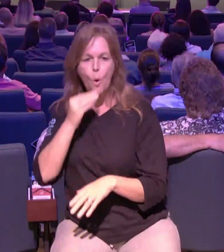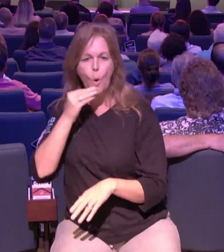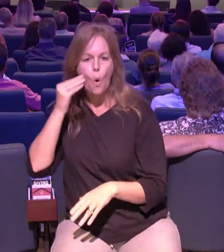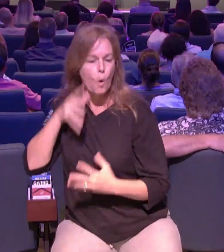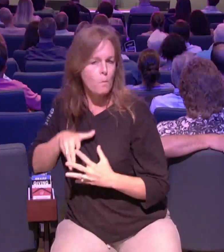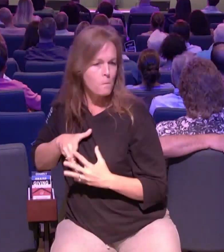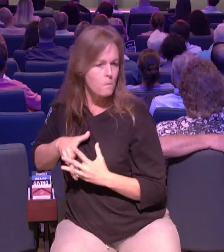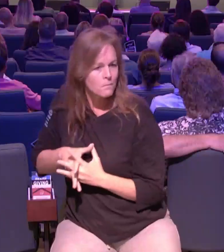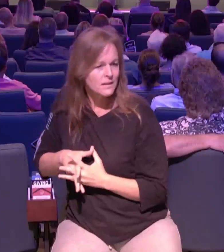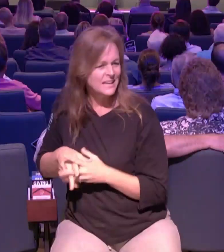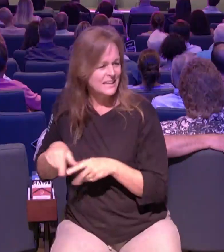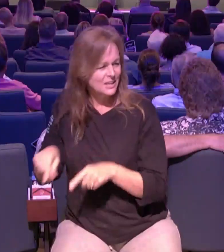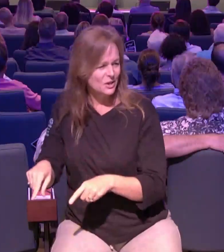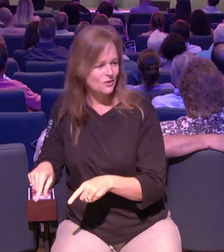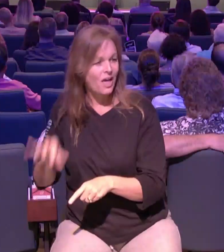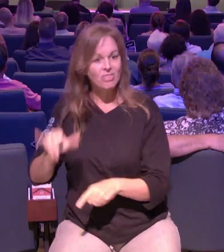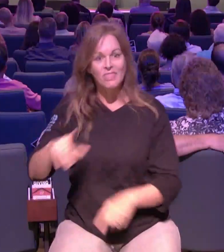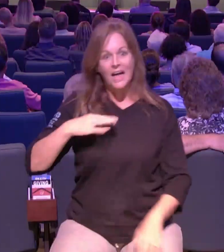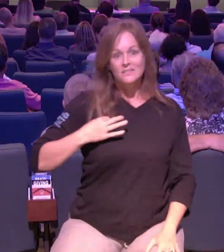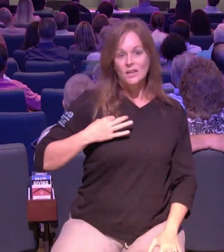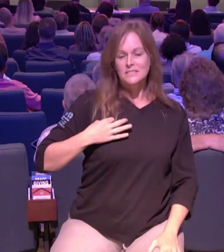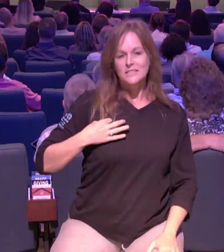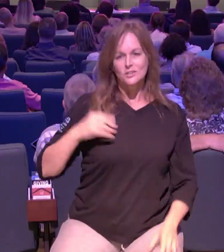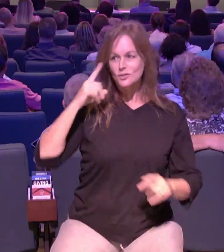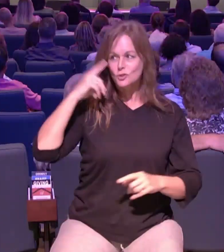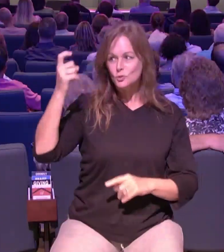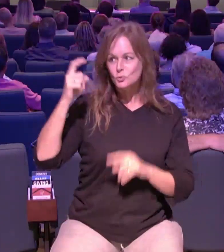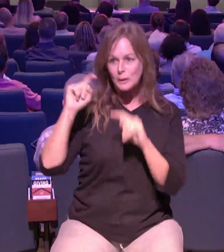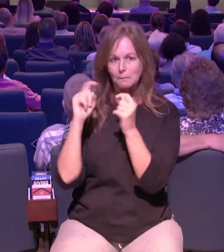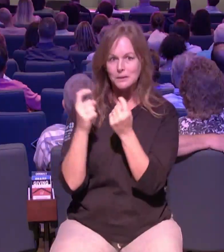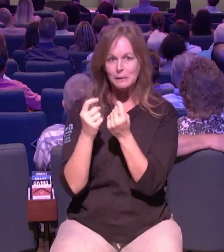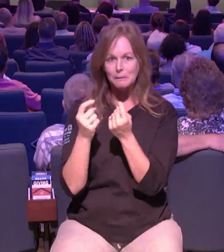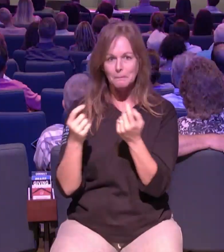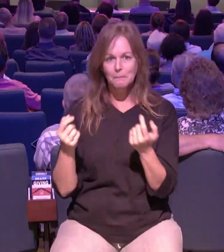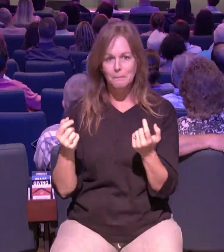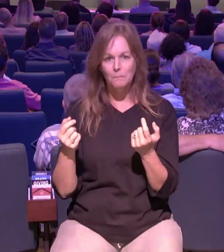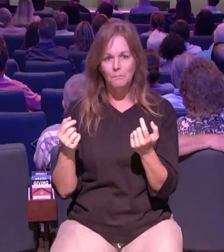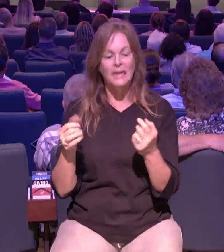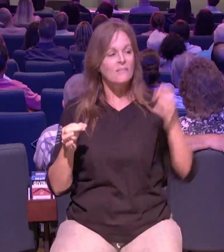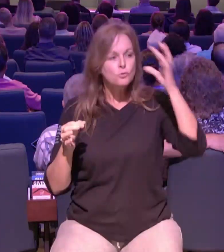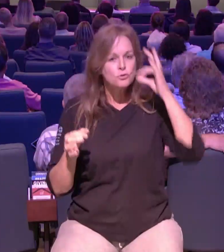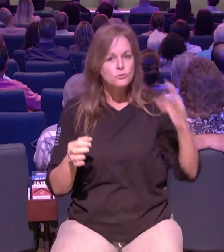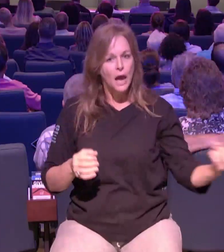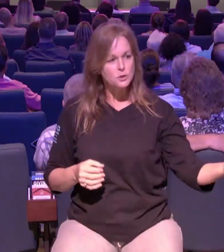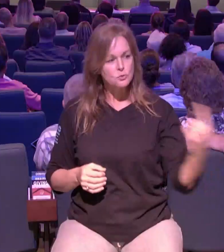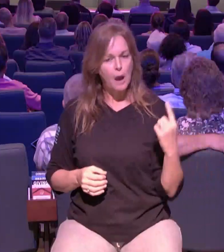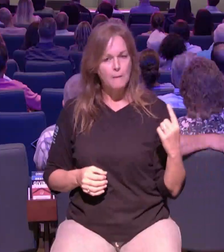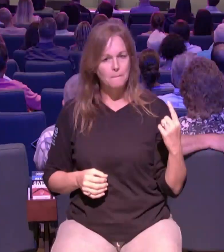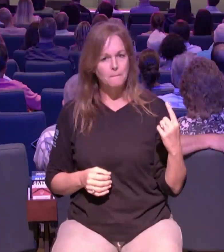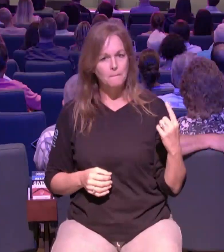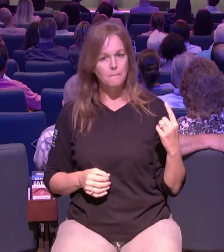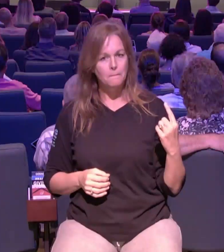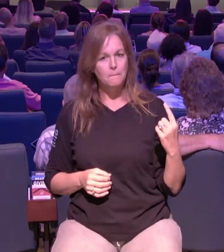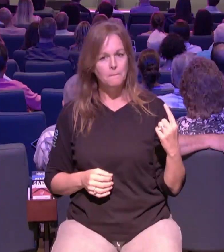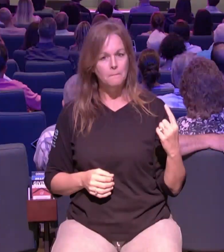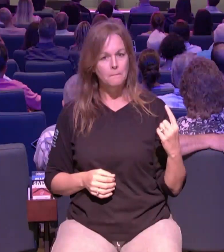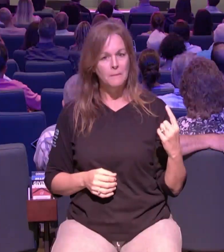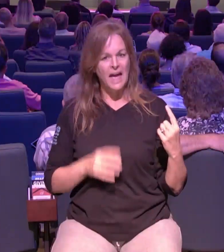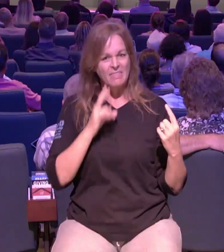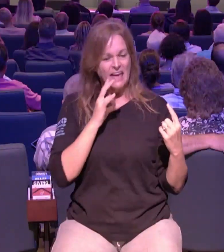dream team is making it happen you know they say that somebody makes a decision to come to church within the first seven minutes of showing up first seven minutes